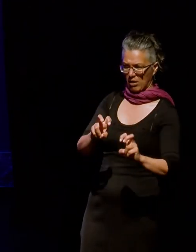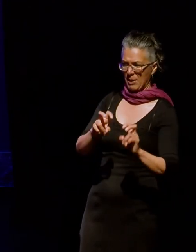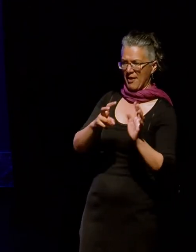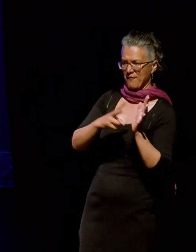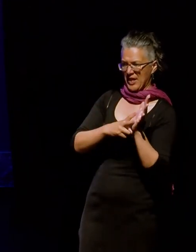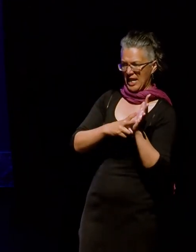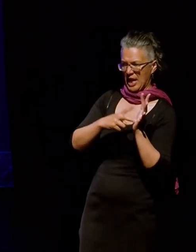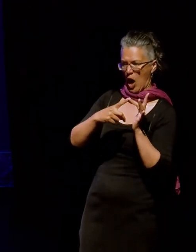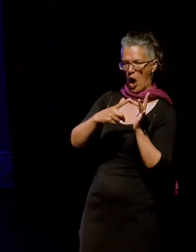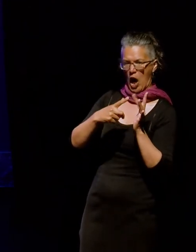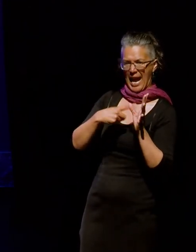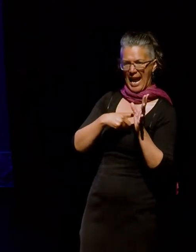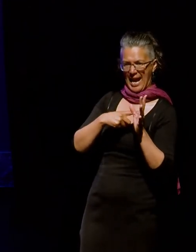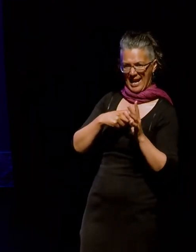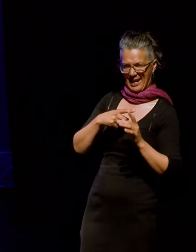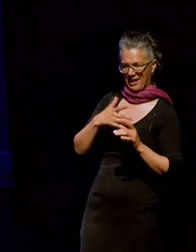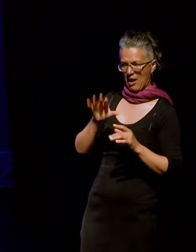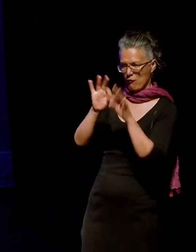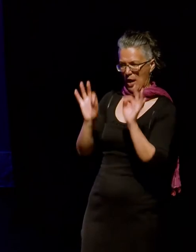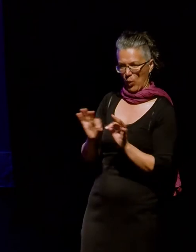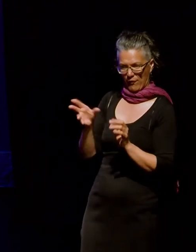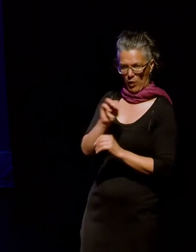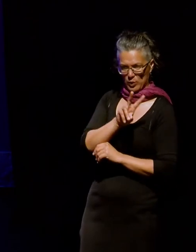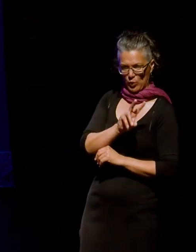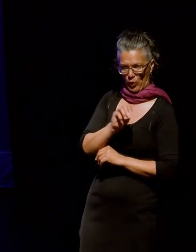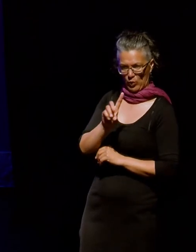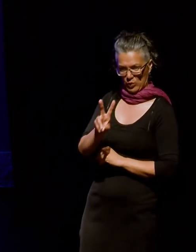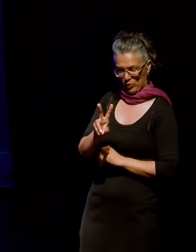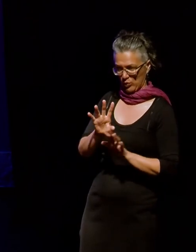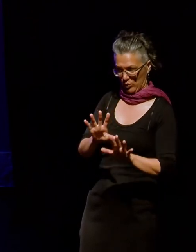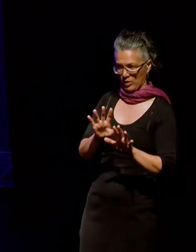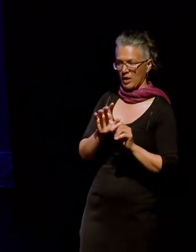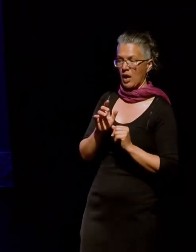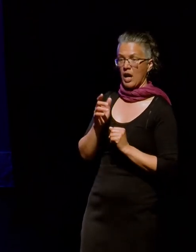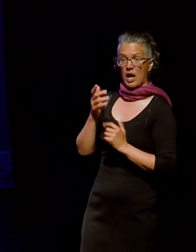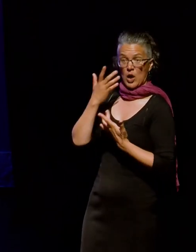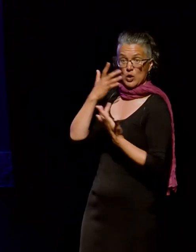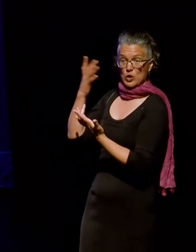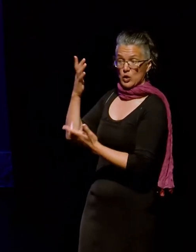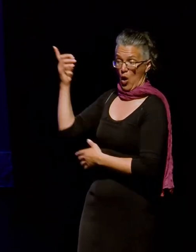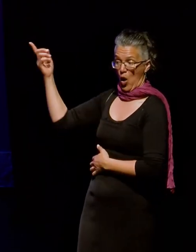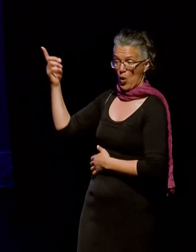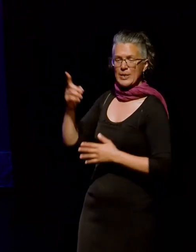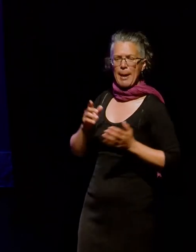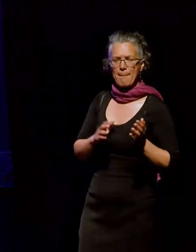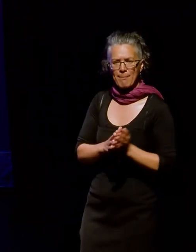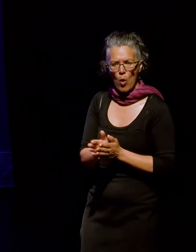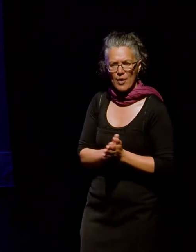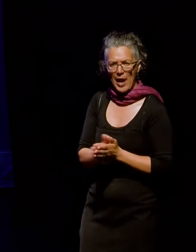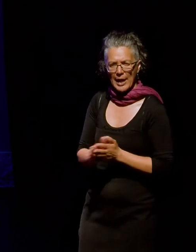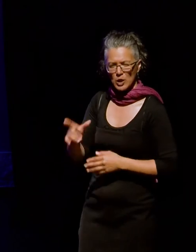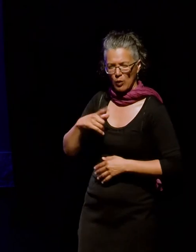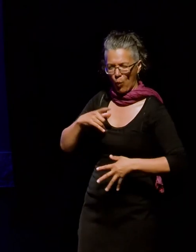Voice Identity Activism Framework from 2012. On the slide is the motivations for creating community